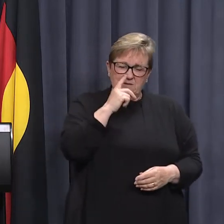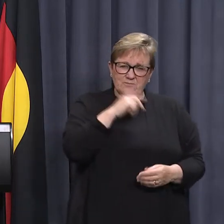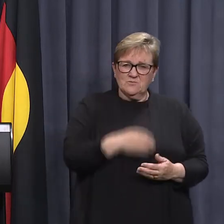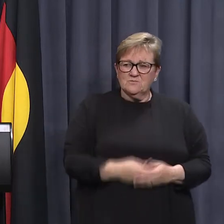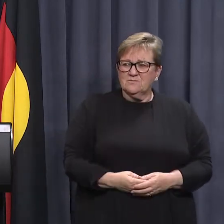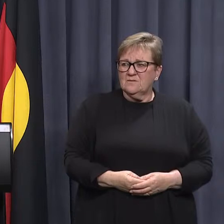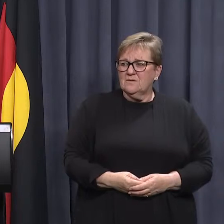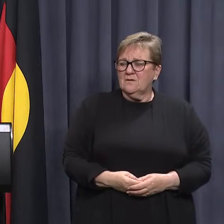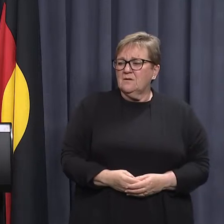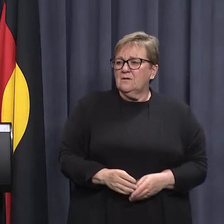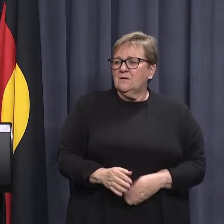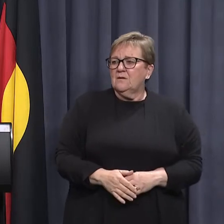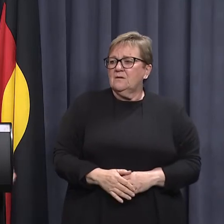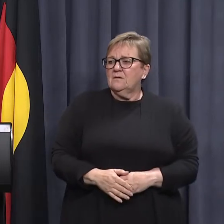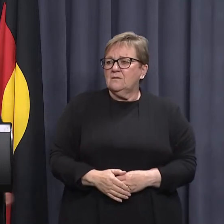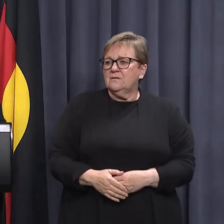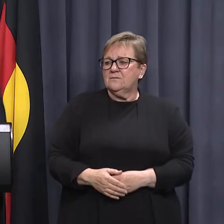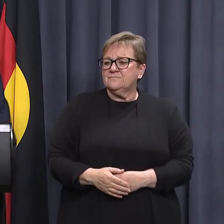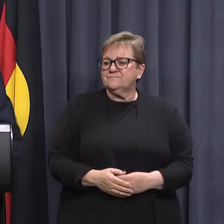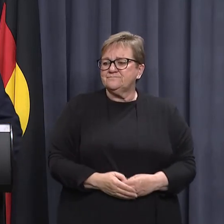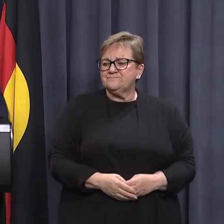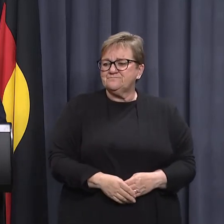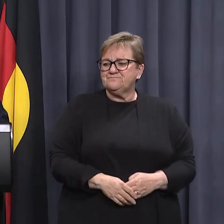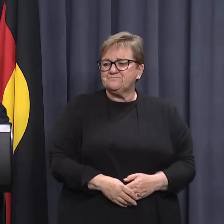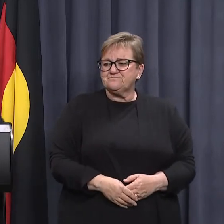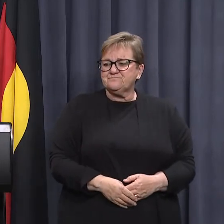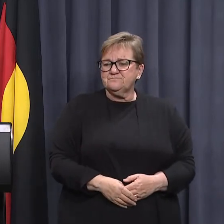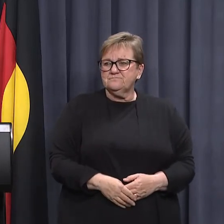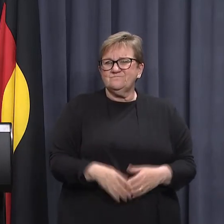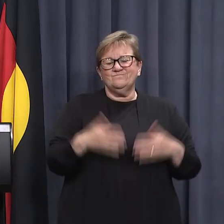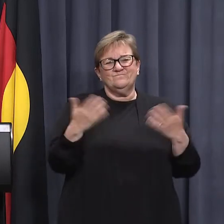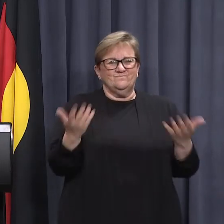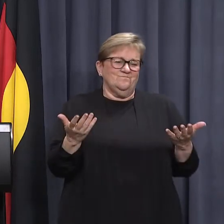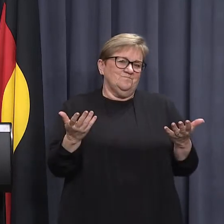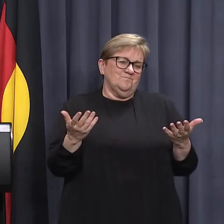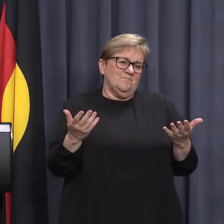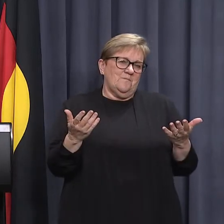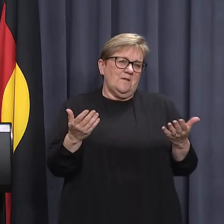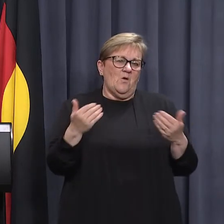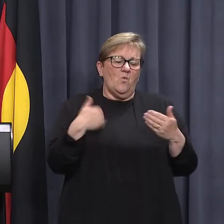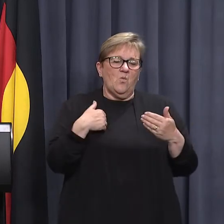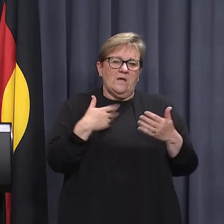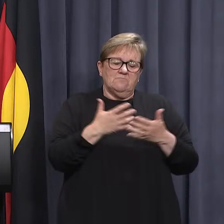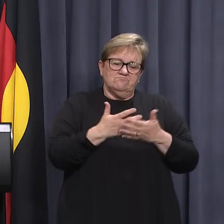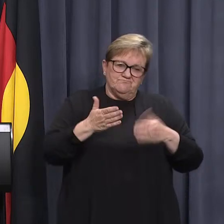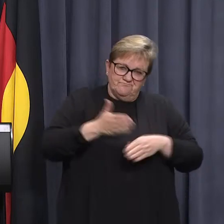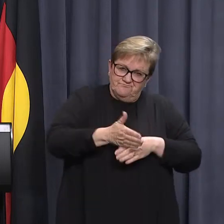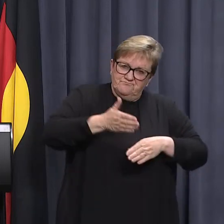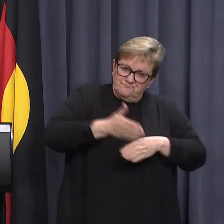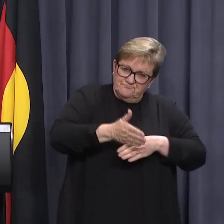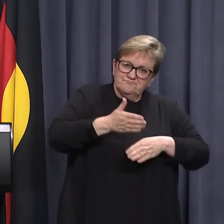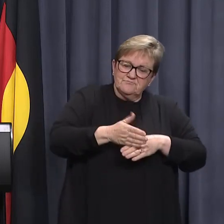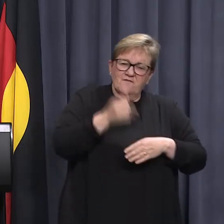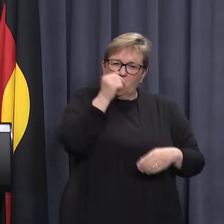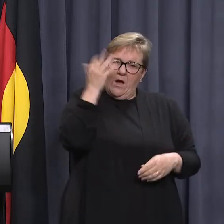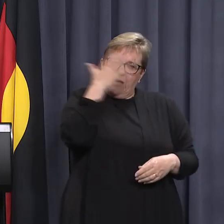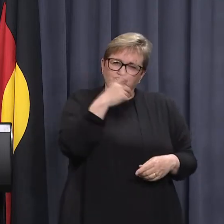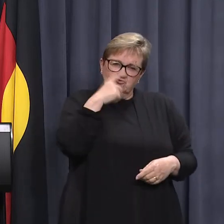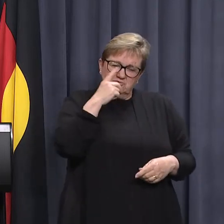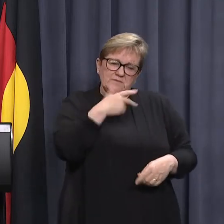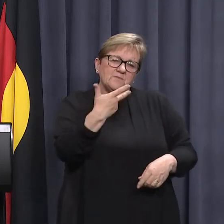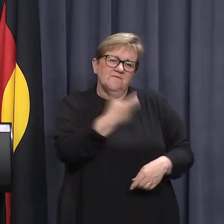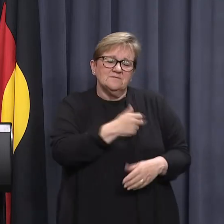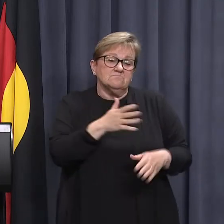populations of Indigenous people live? Look, we've gone to huge efforts to get Aboriginal people